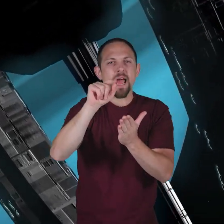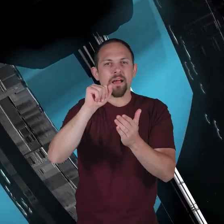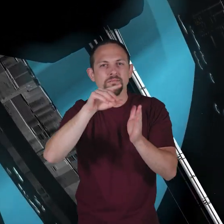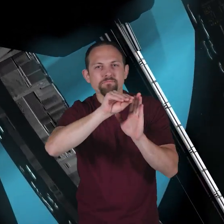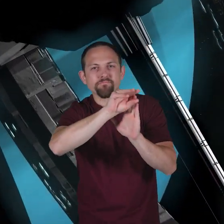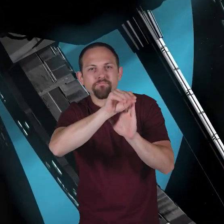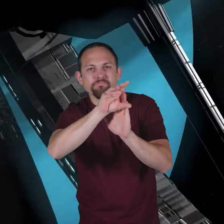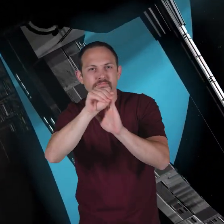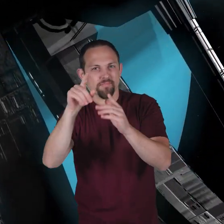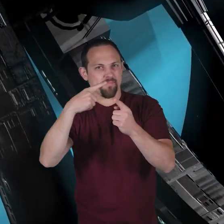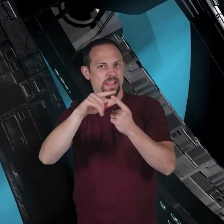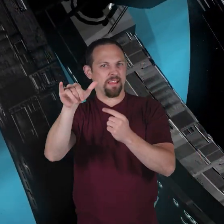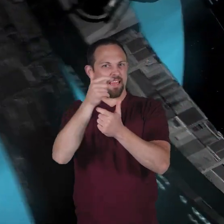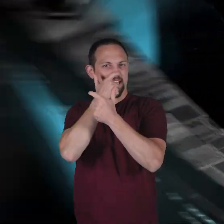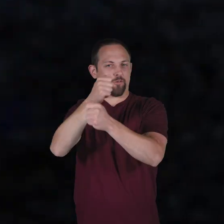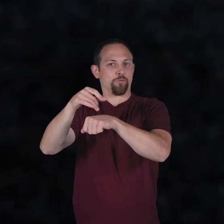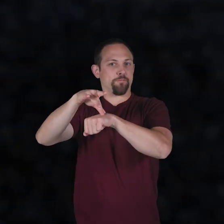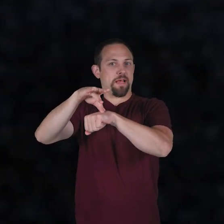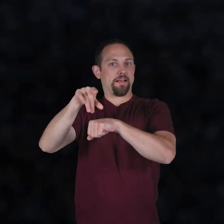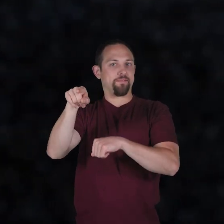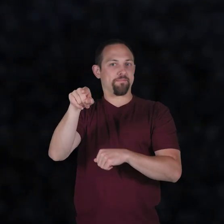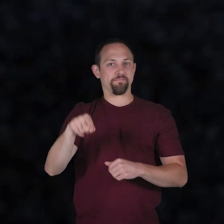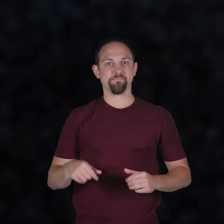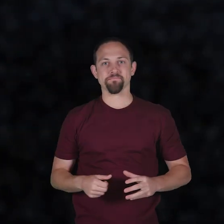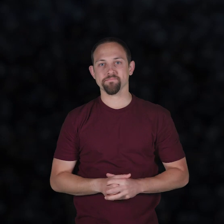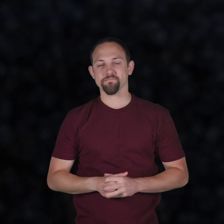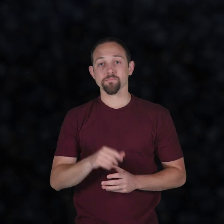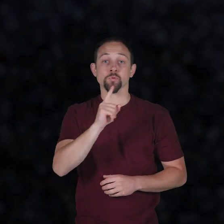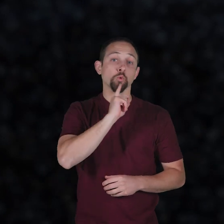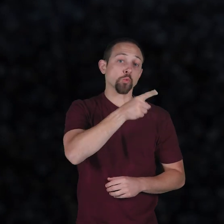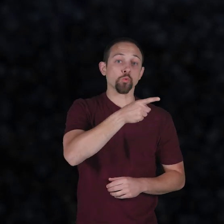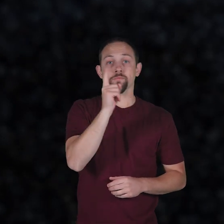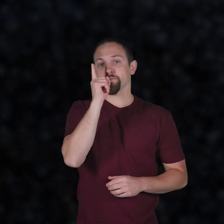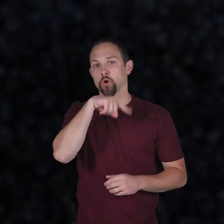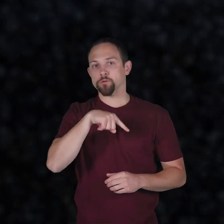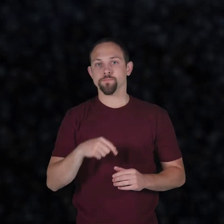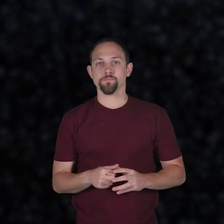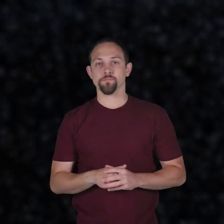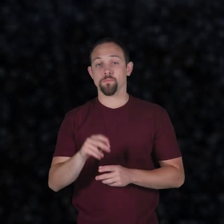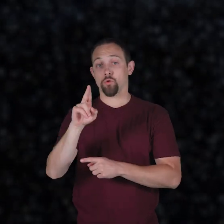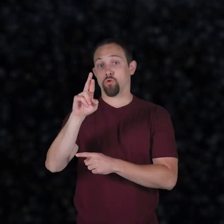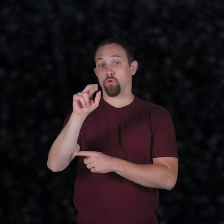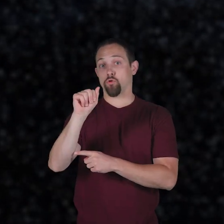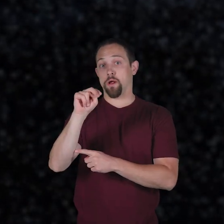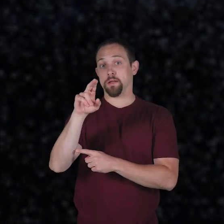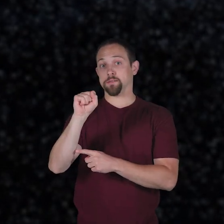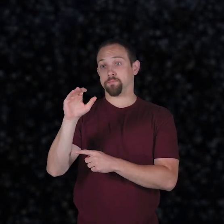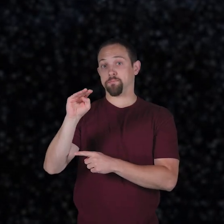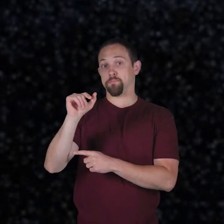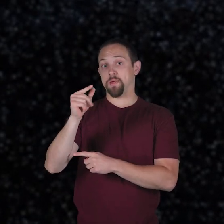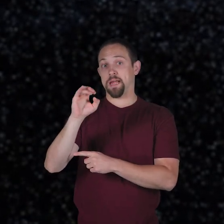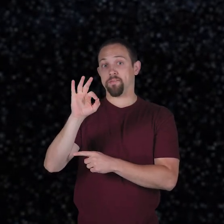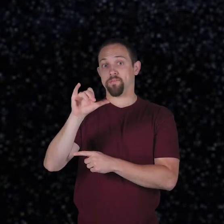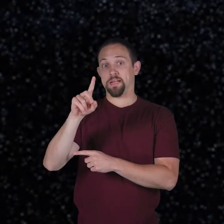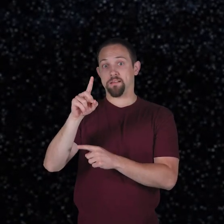enigmatic planet. True or false, Uranus' magnetic field is tilted and offset from its center.